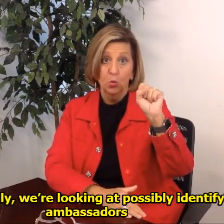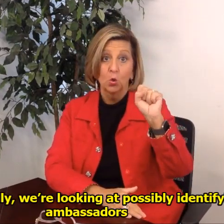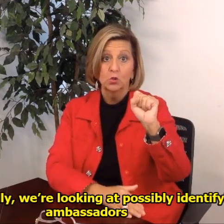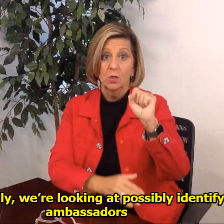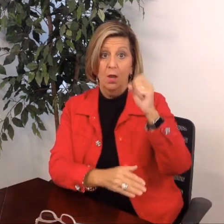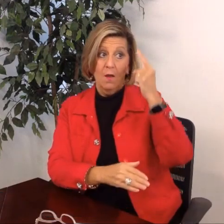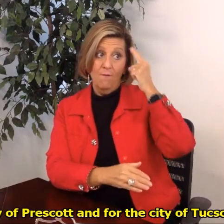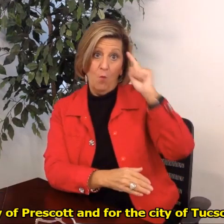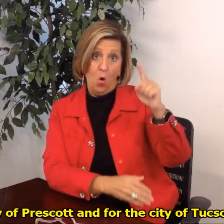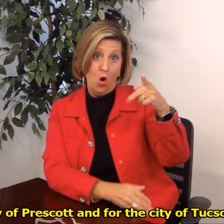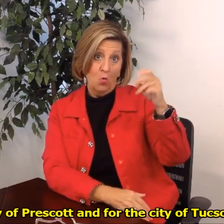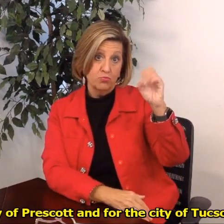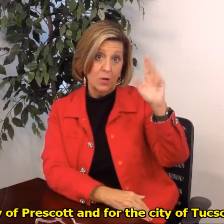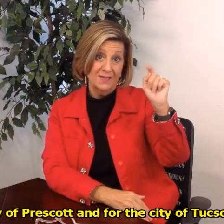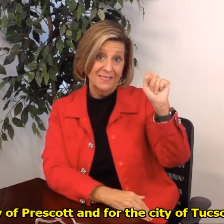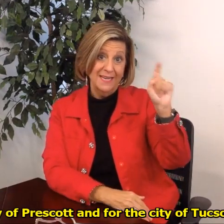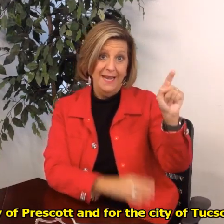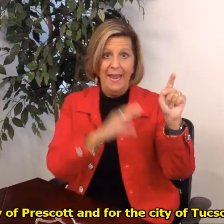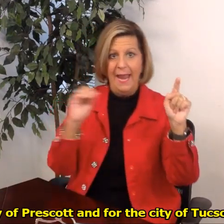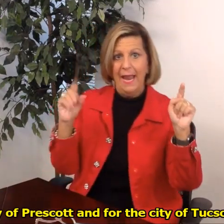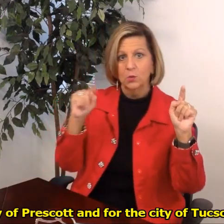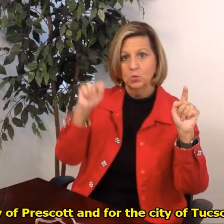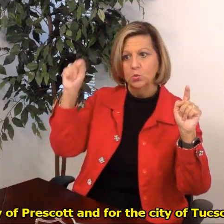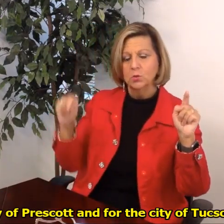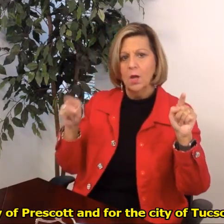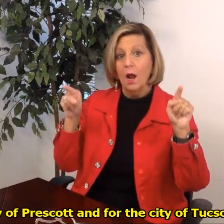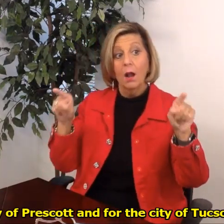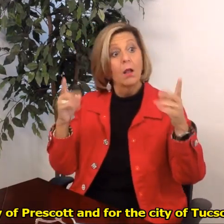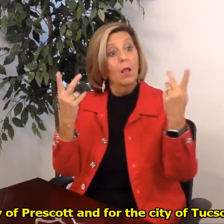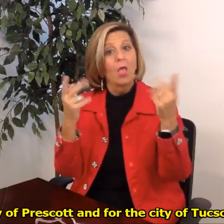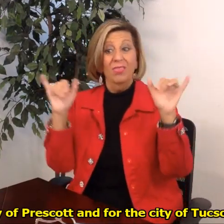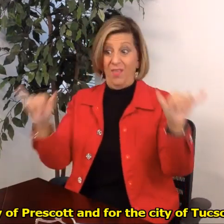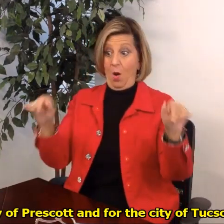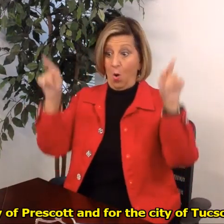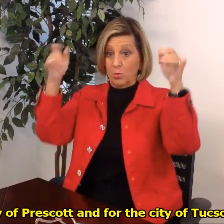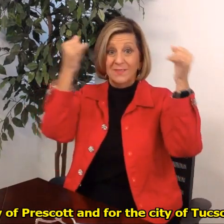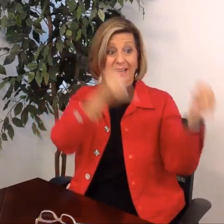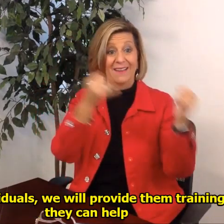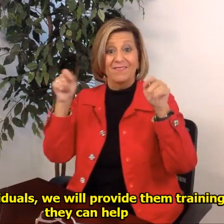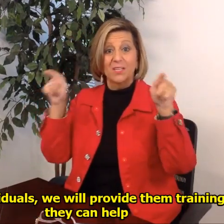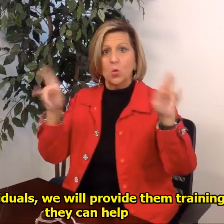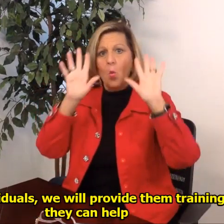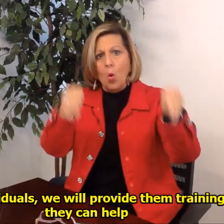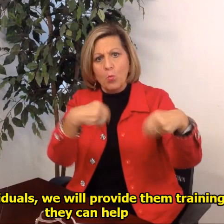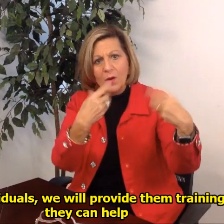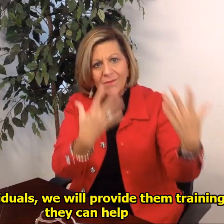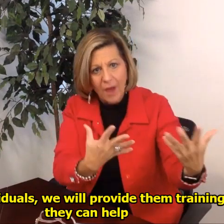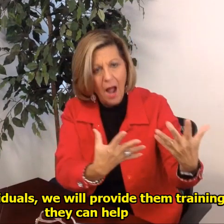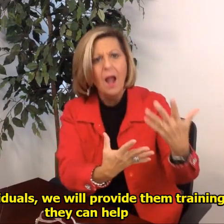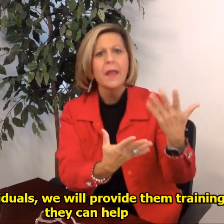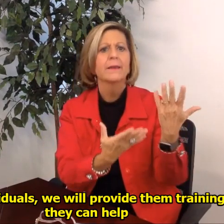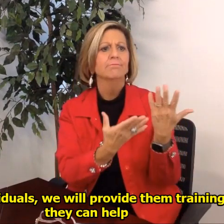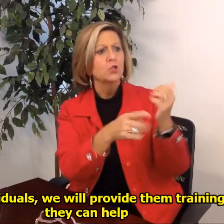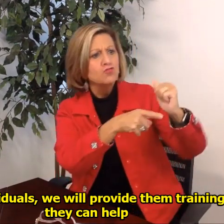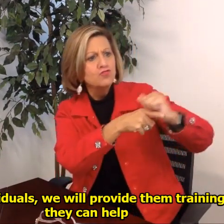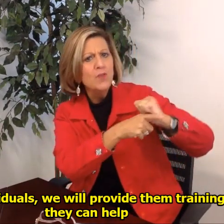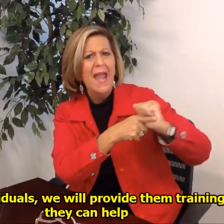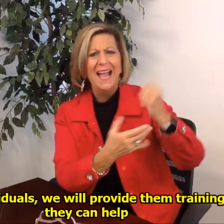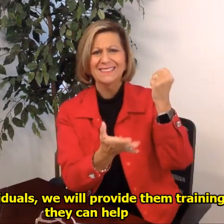for the city of Prescott and for the city of Tucson Tucson and those individuals we will provide them training